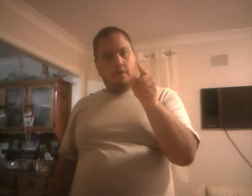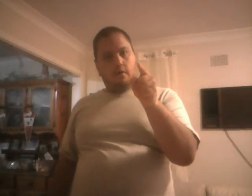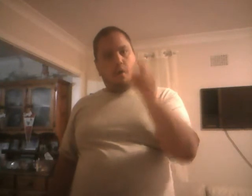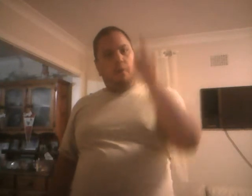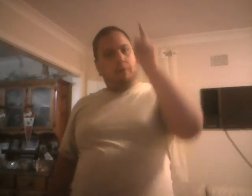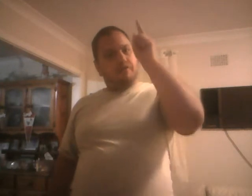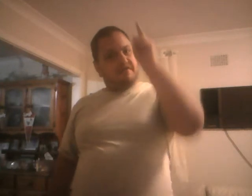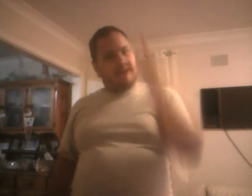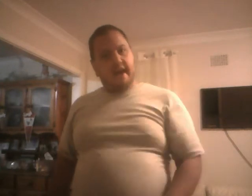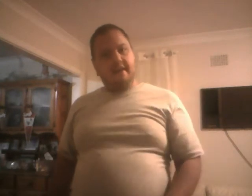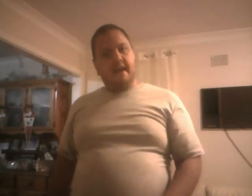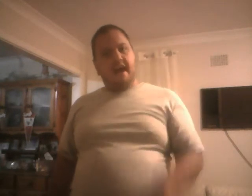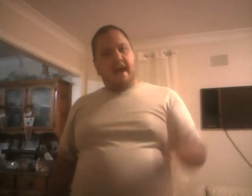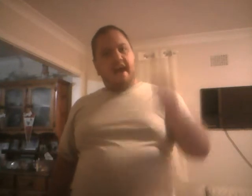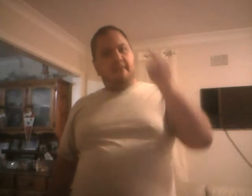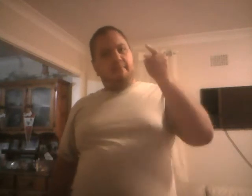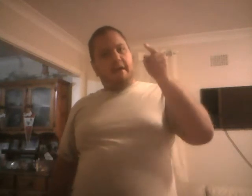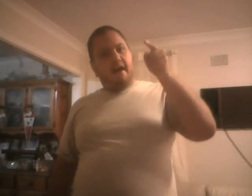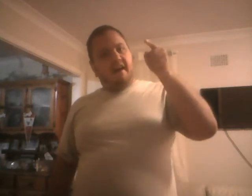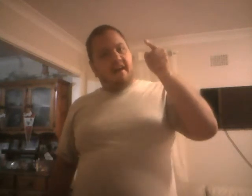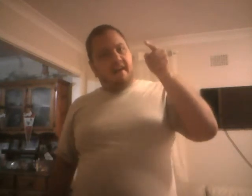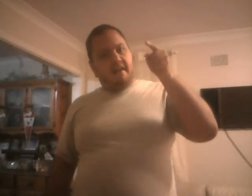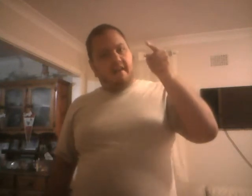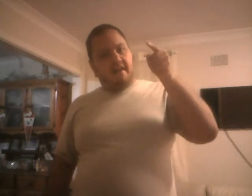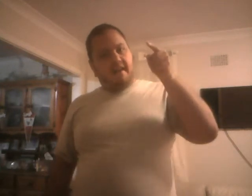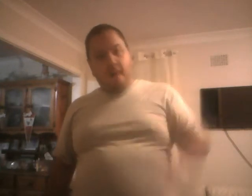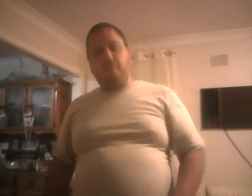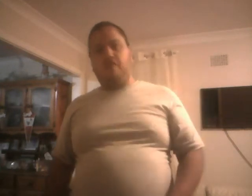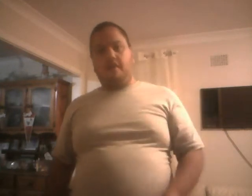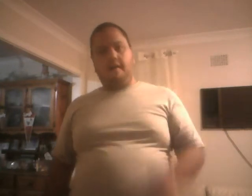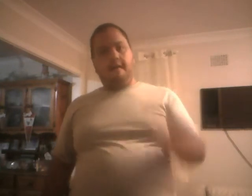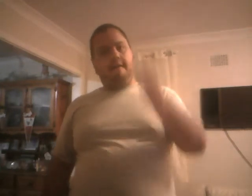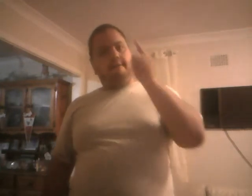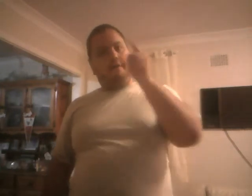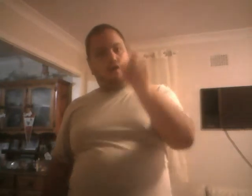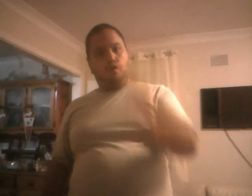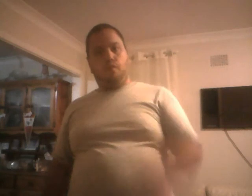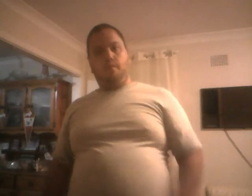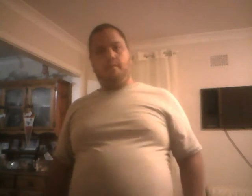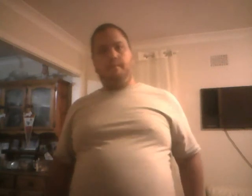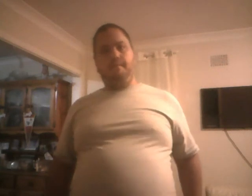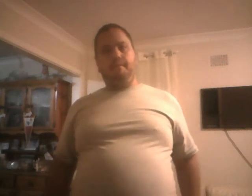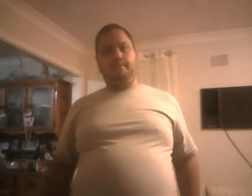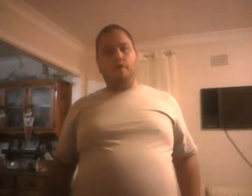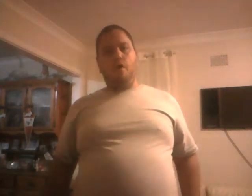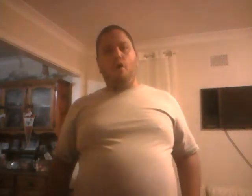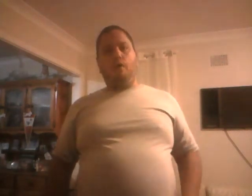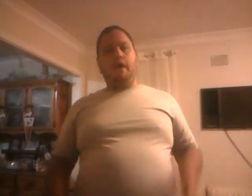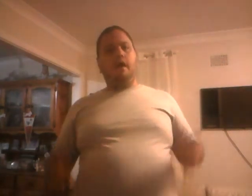we will stand and be counted for you we